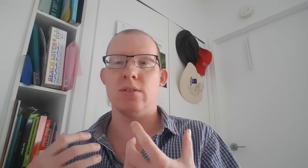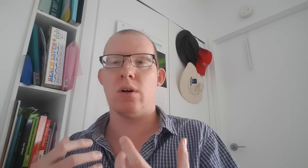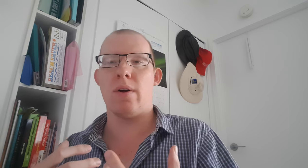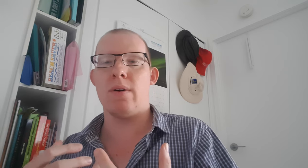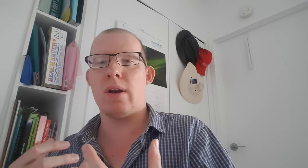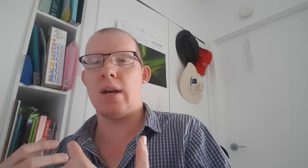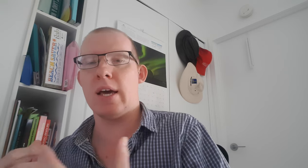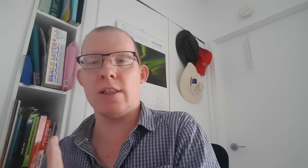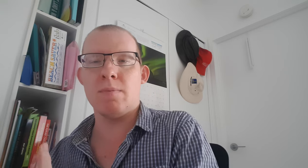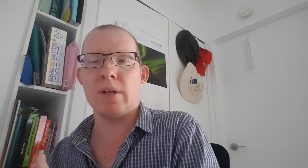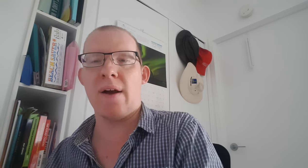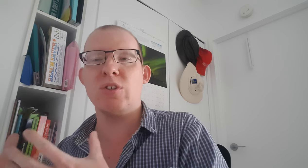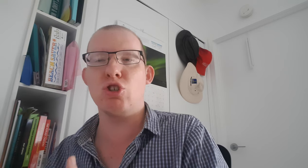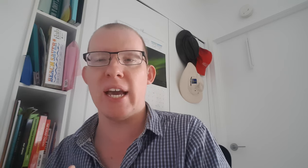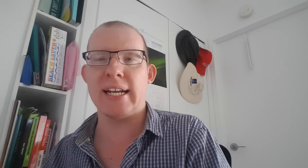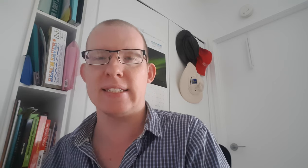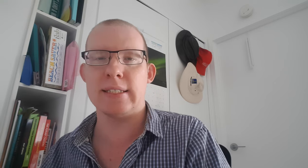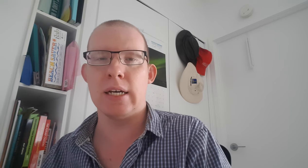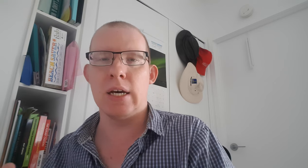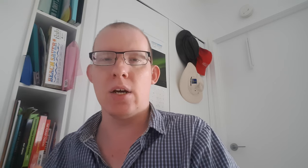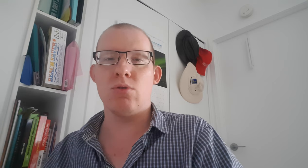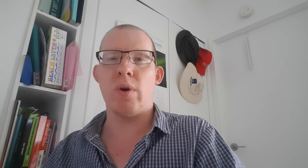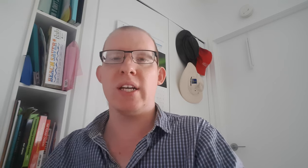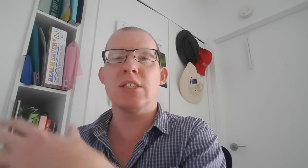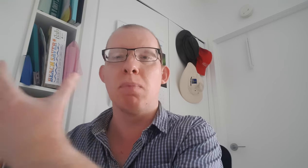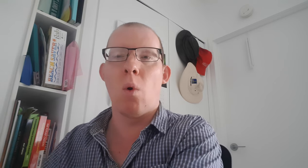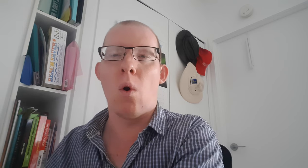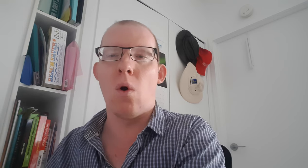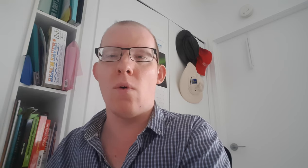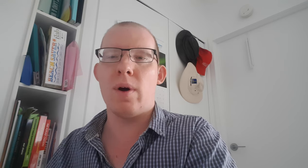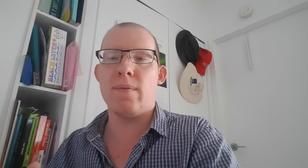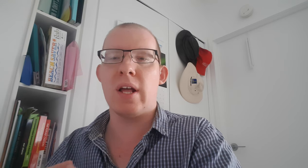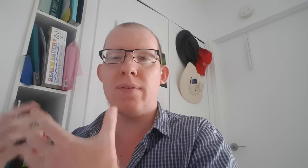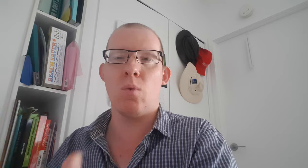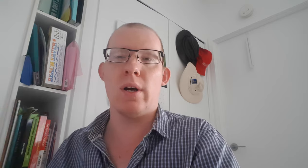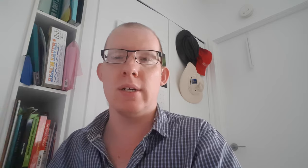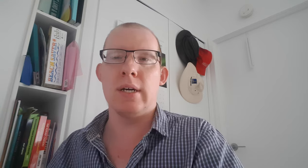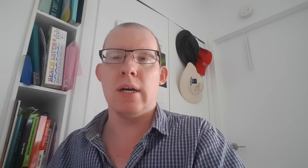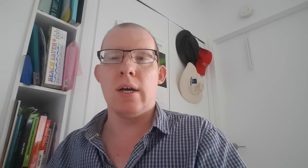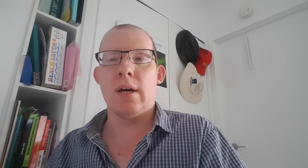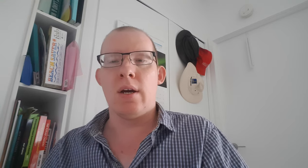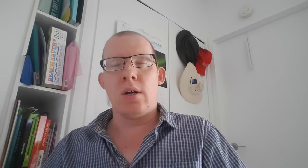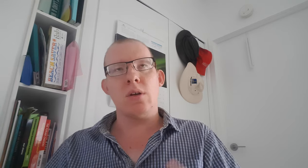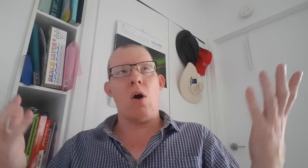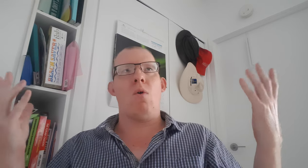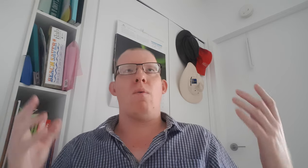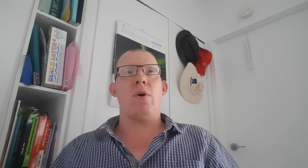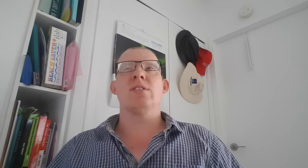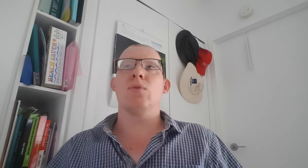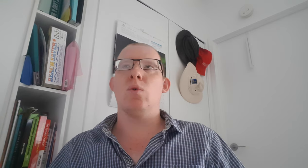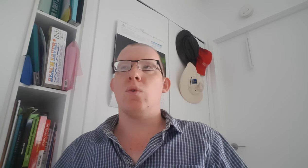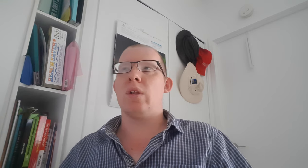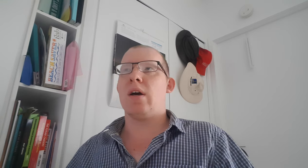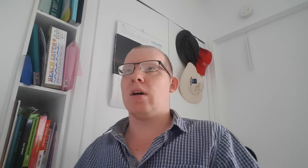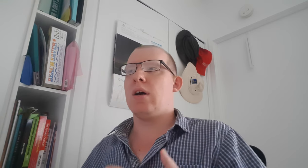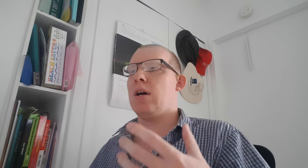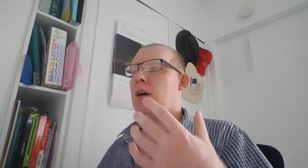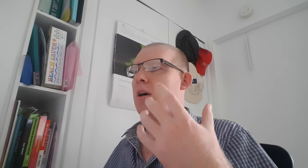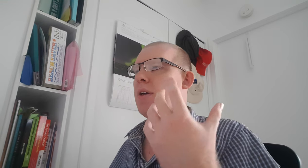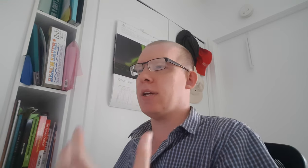not let anyone have a chance to explore one of everyone. So first of all thinking